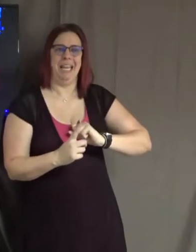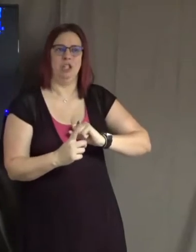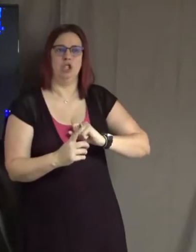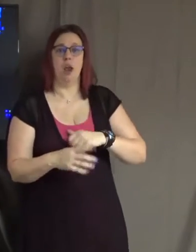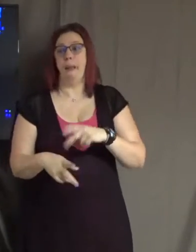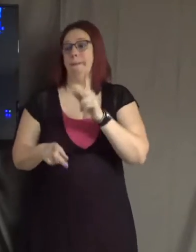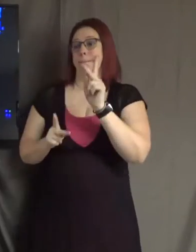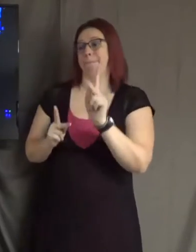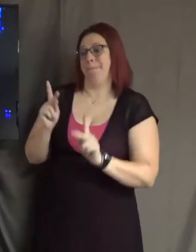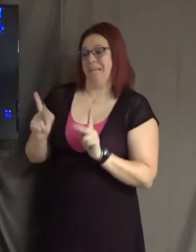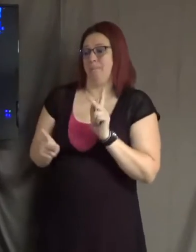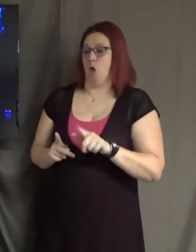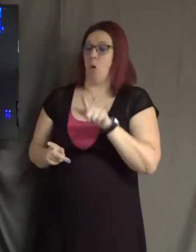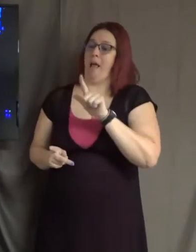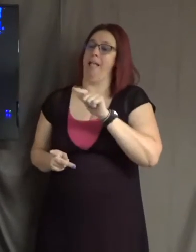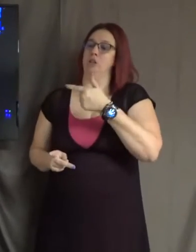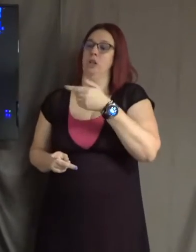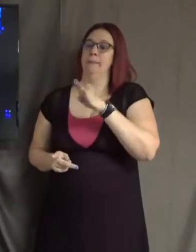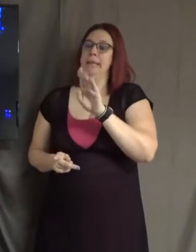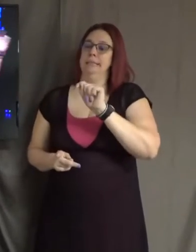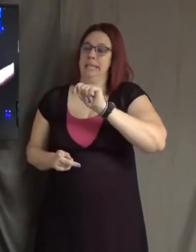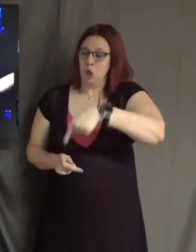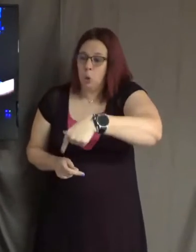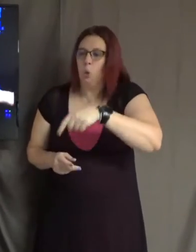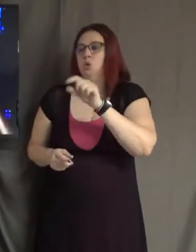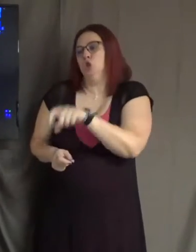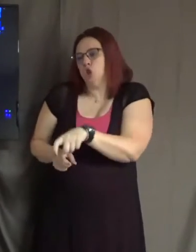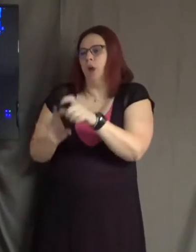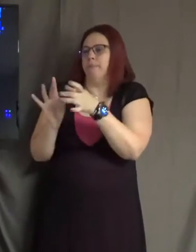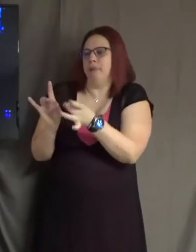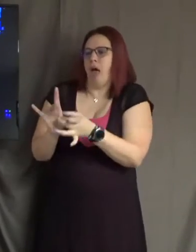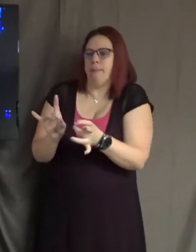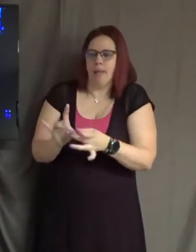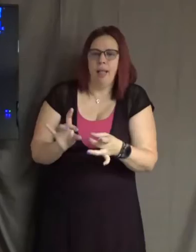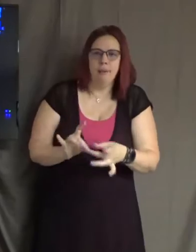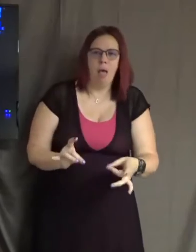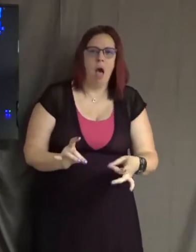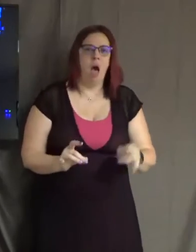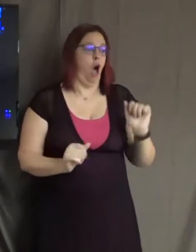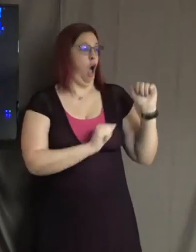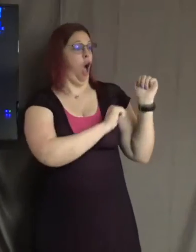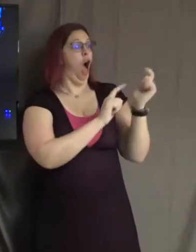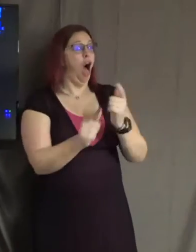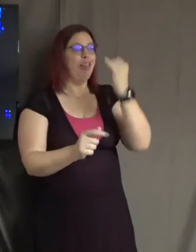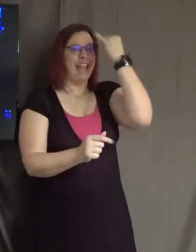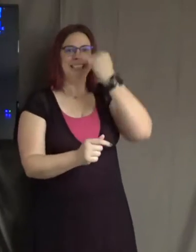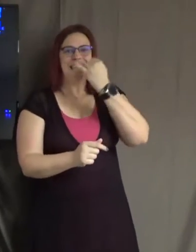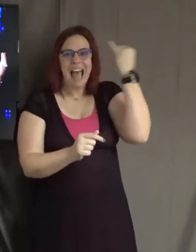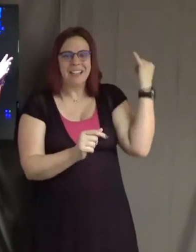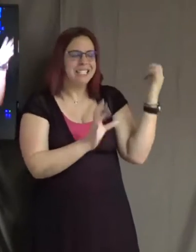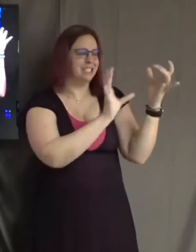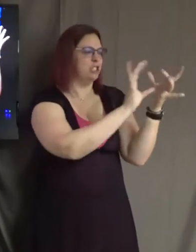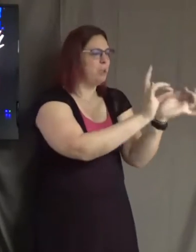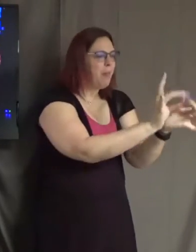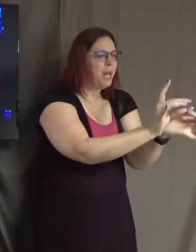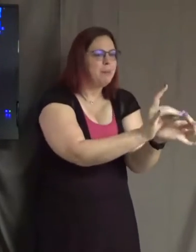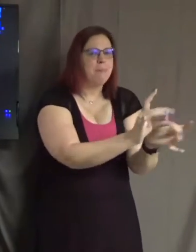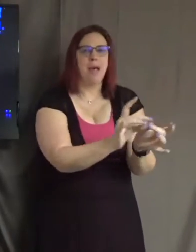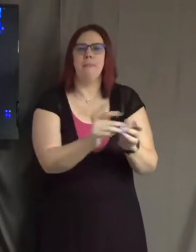should blah, blah, blah, blah, blah. Or all Italians should. Or all kids should. Whatever our thing is that we're